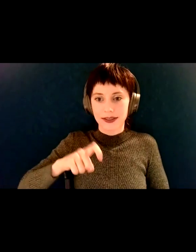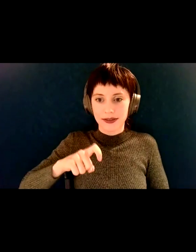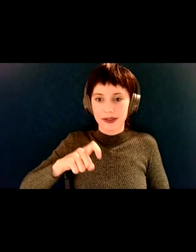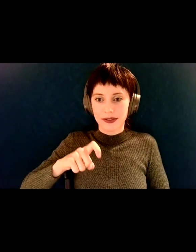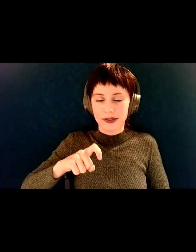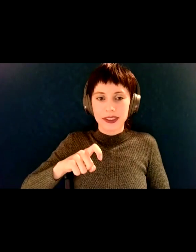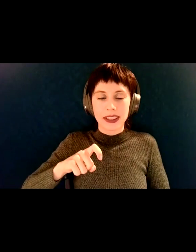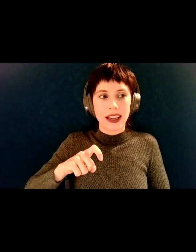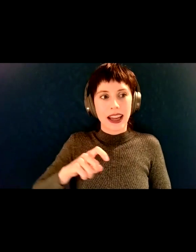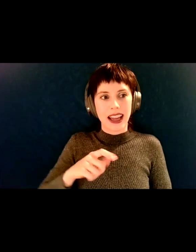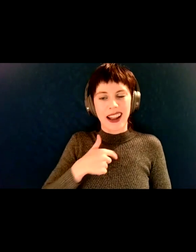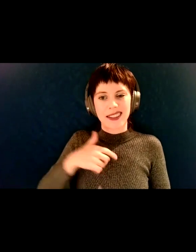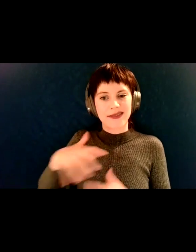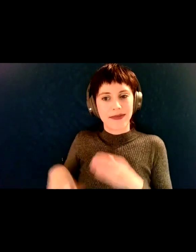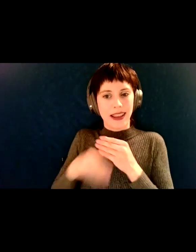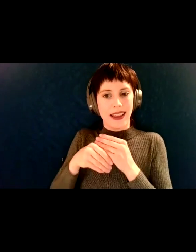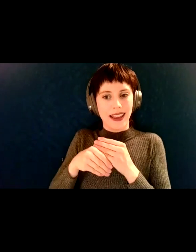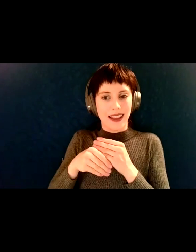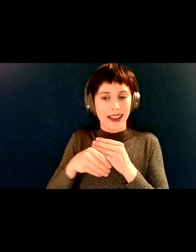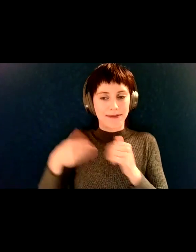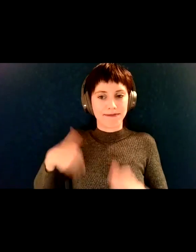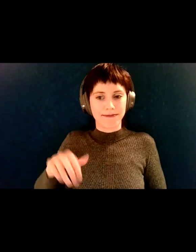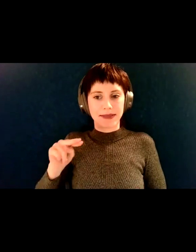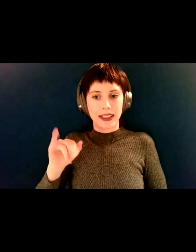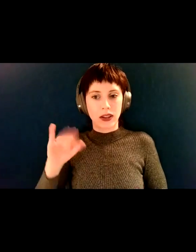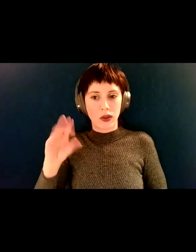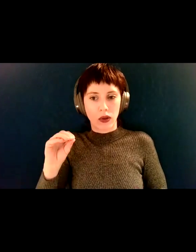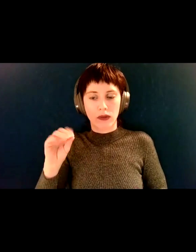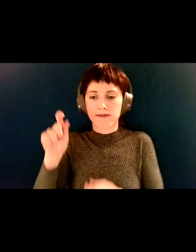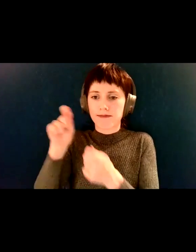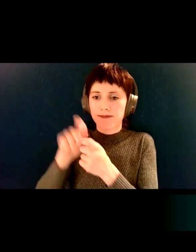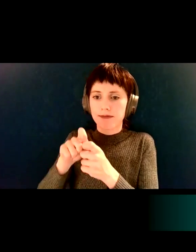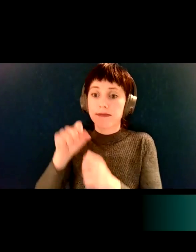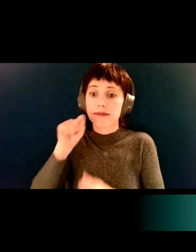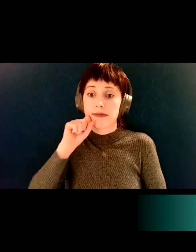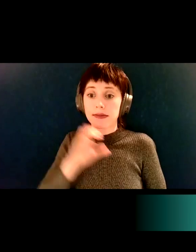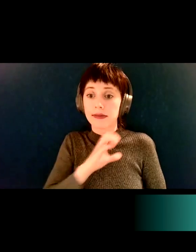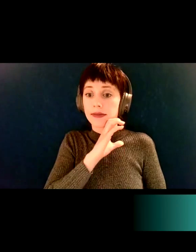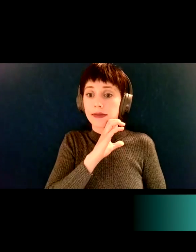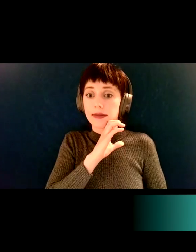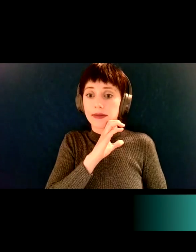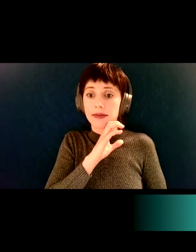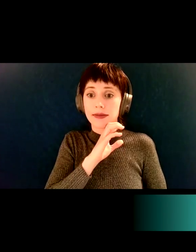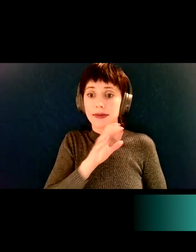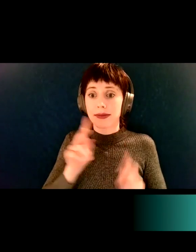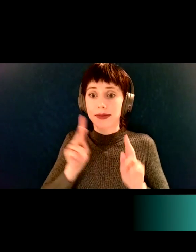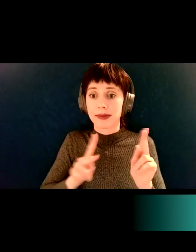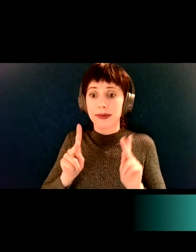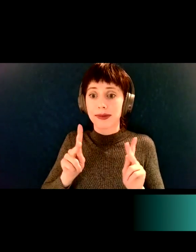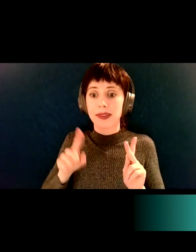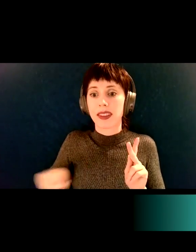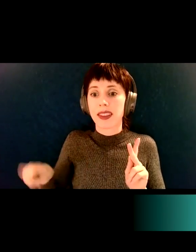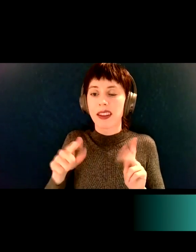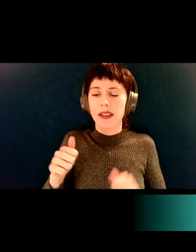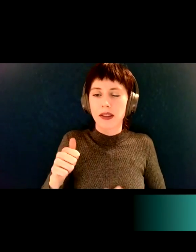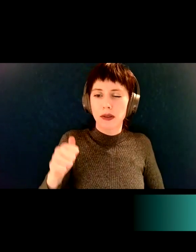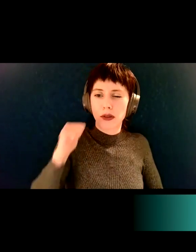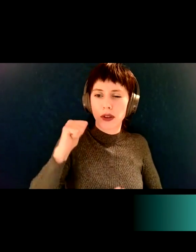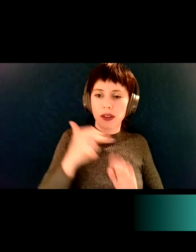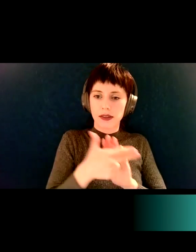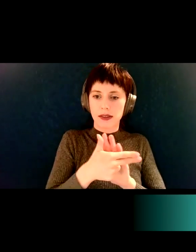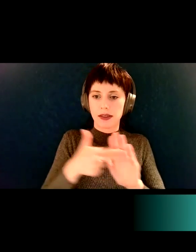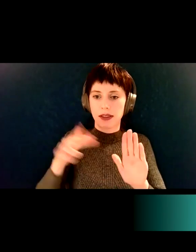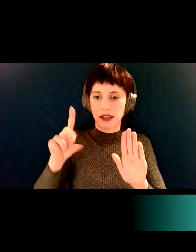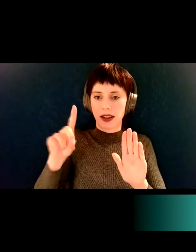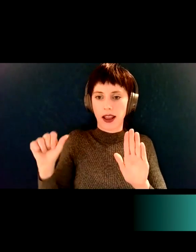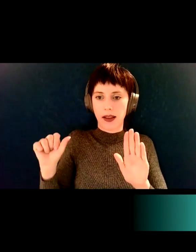that this, this especially comes up when we're speaking with elders is that they will not be caught dead using the word disabled. They are not disabled. I'm just